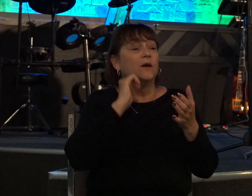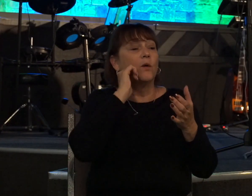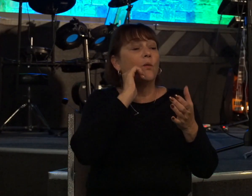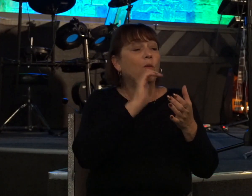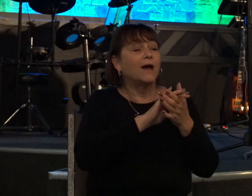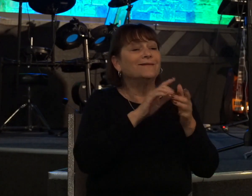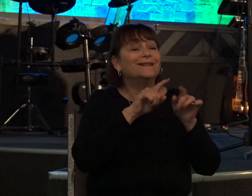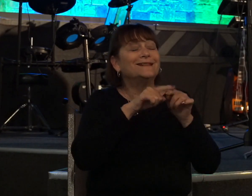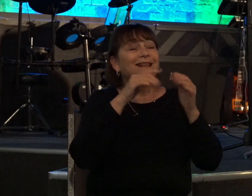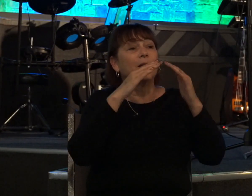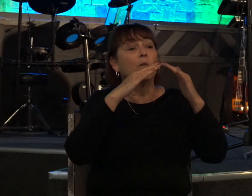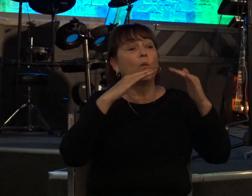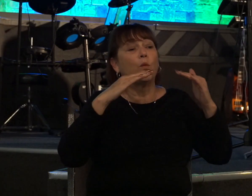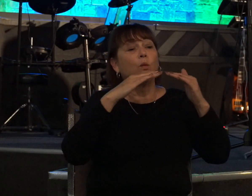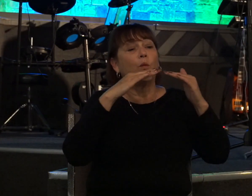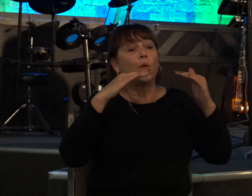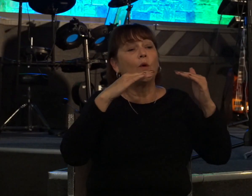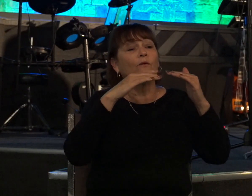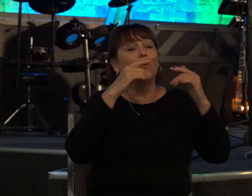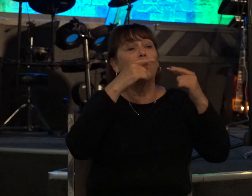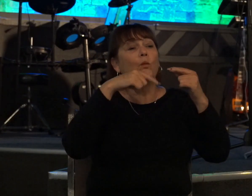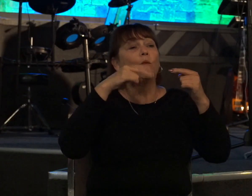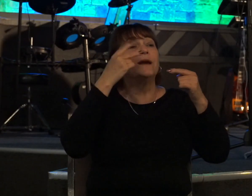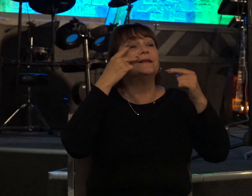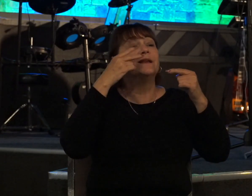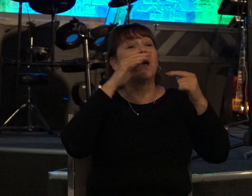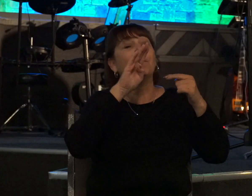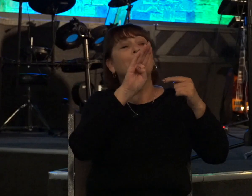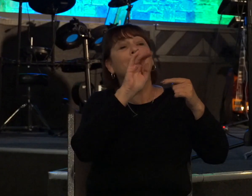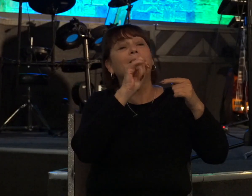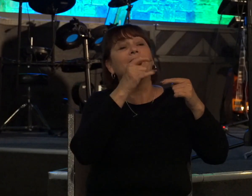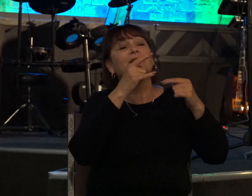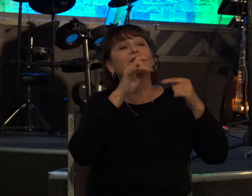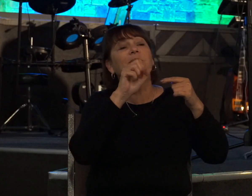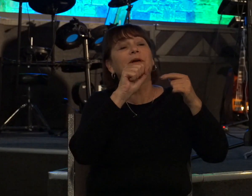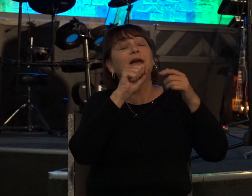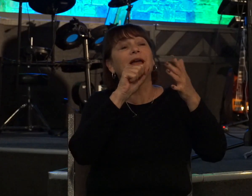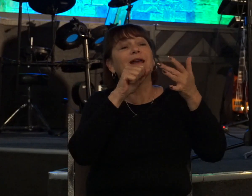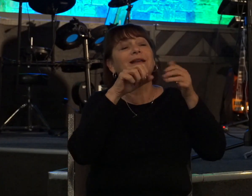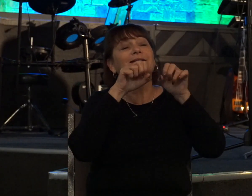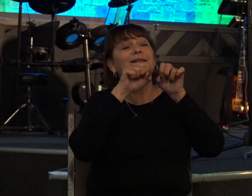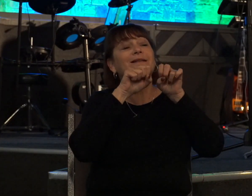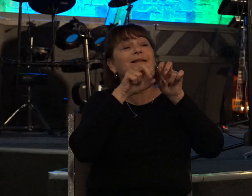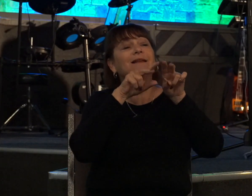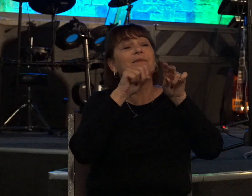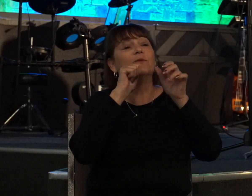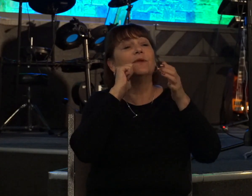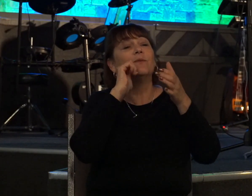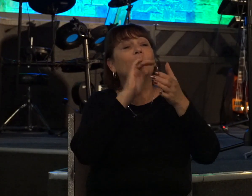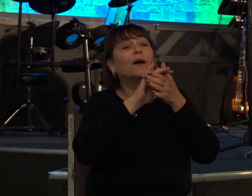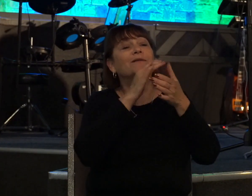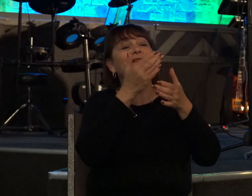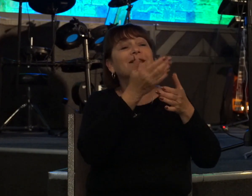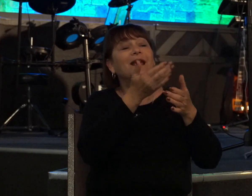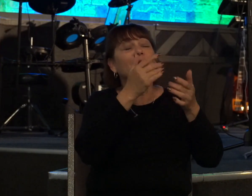that david was on when he saw basheba and he sleeps with david's concubines up there in the side of all israel